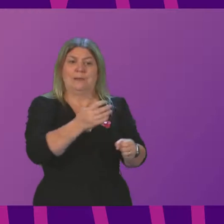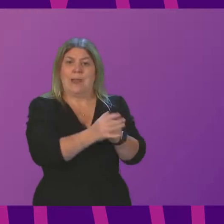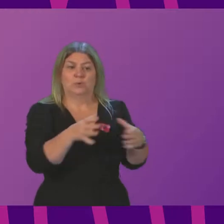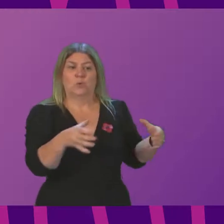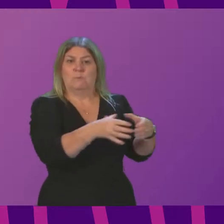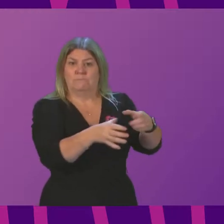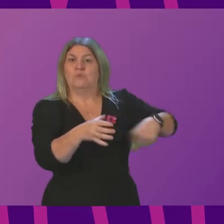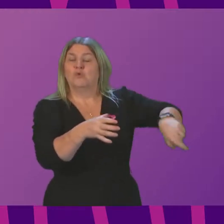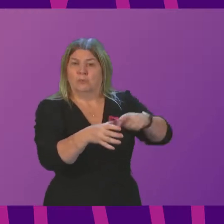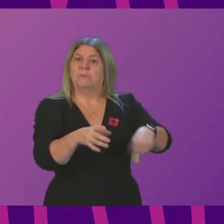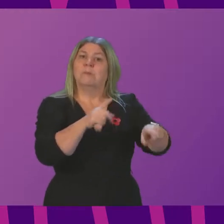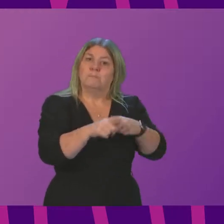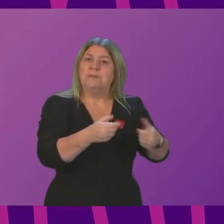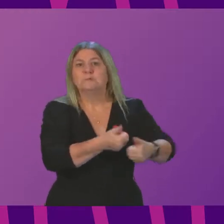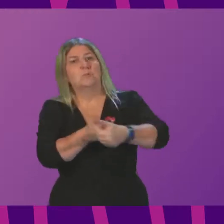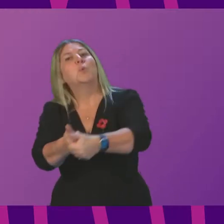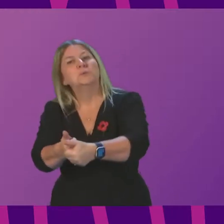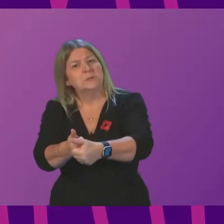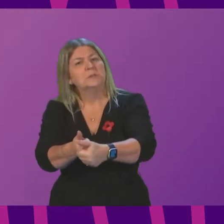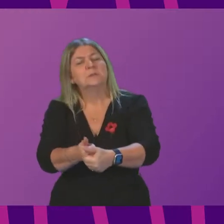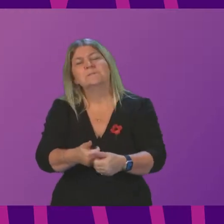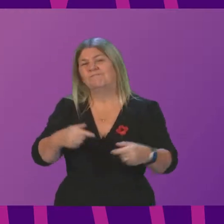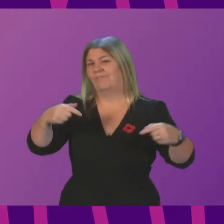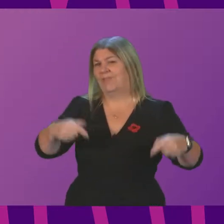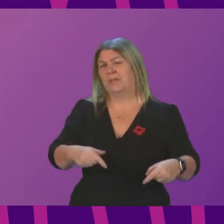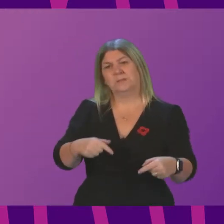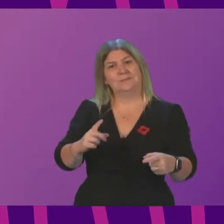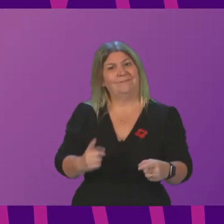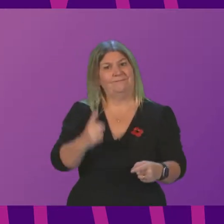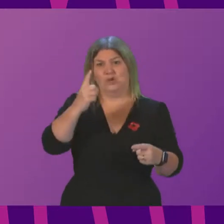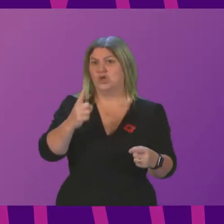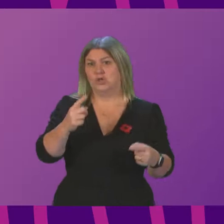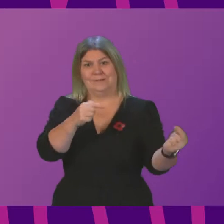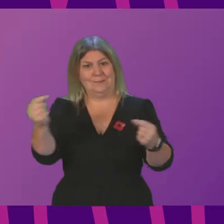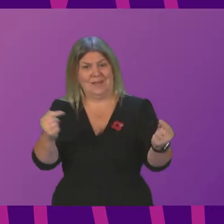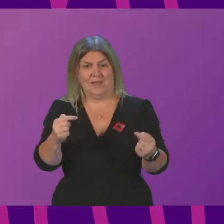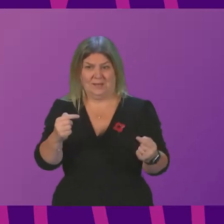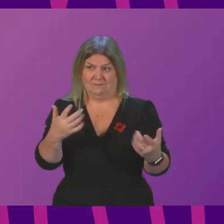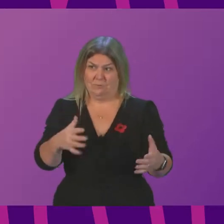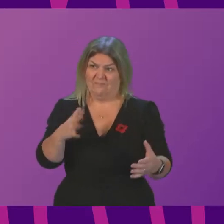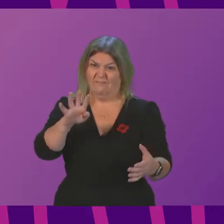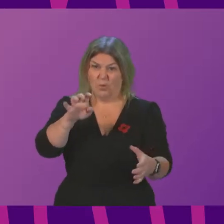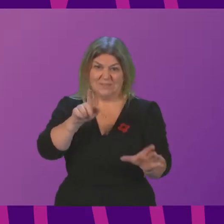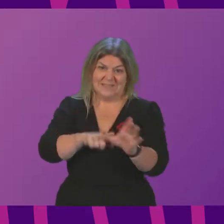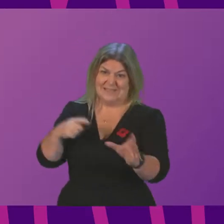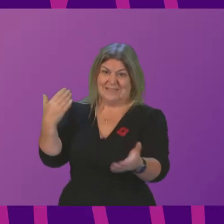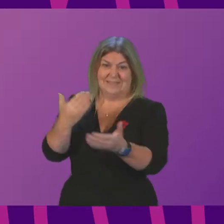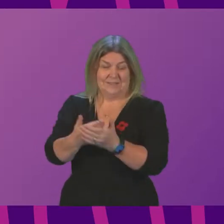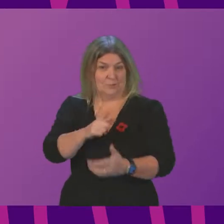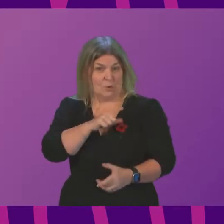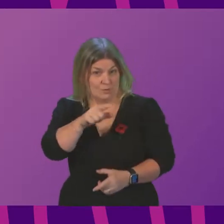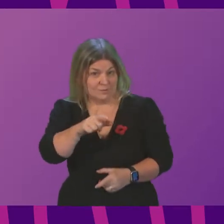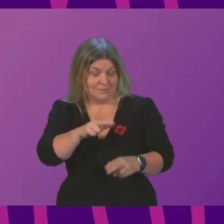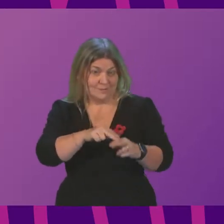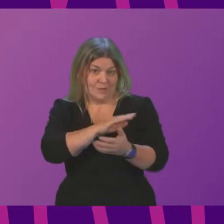of course, the first members debate in 14 years that Fiona Hislop has been able to lead in the Chamber because of her service as a